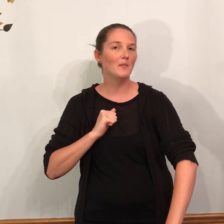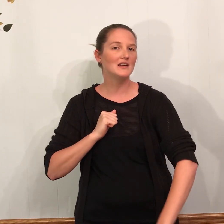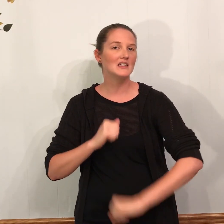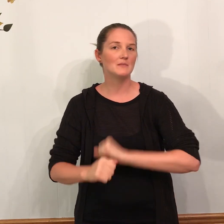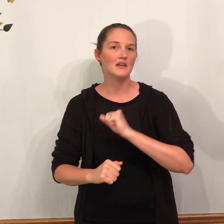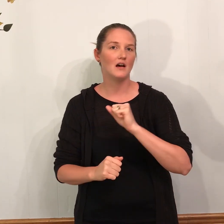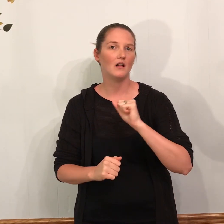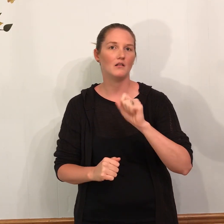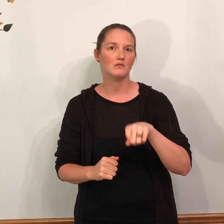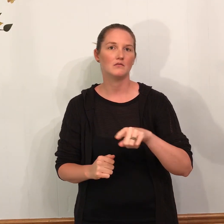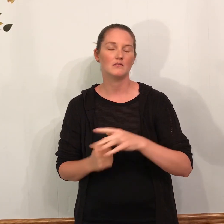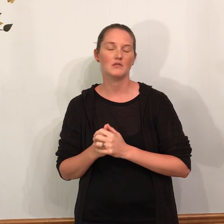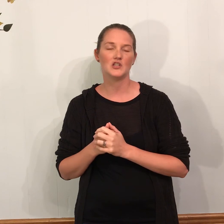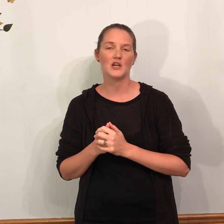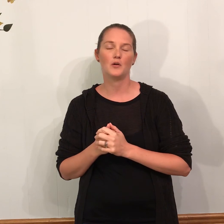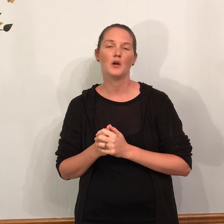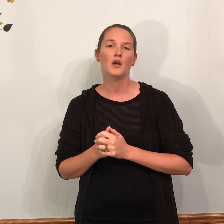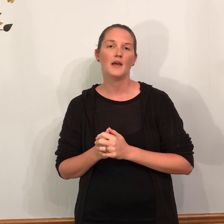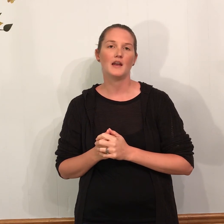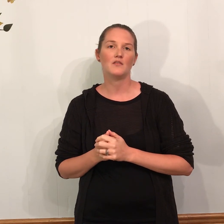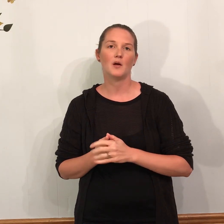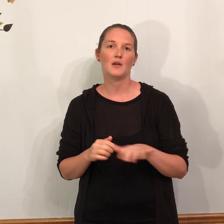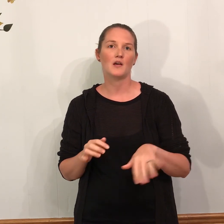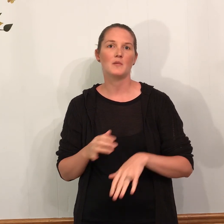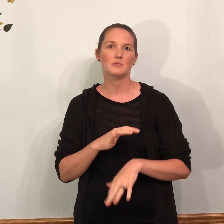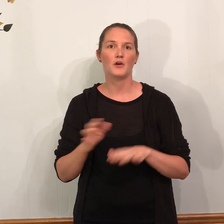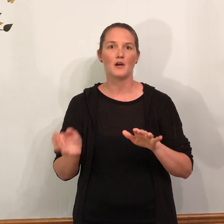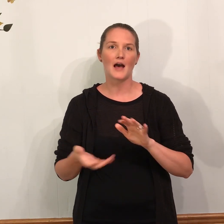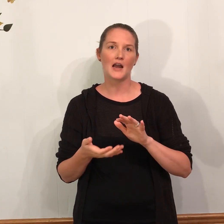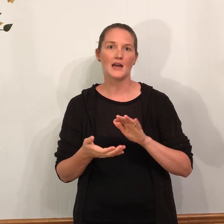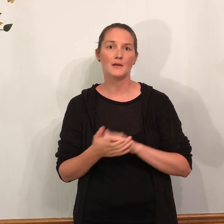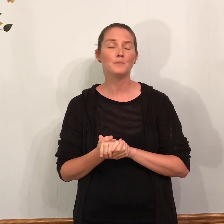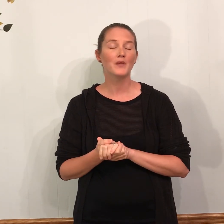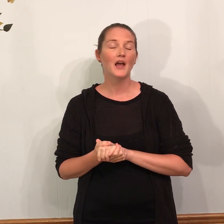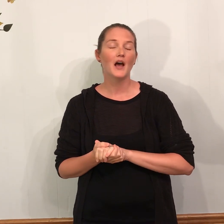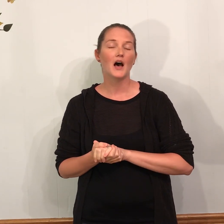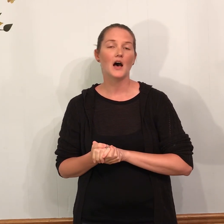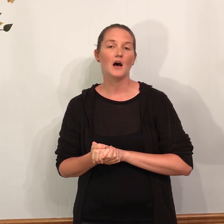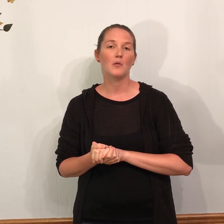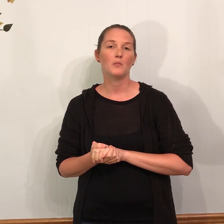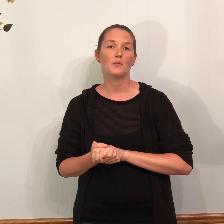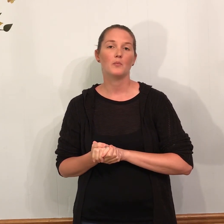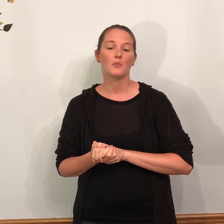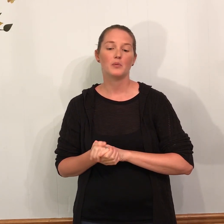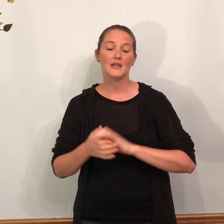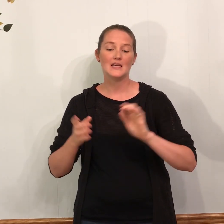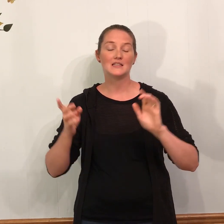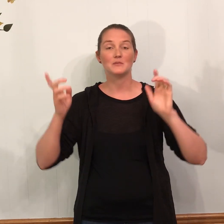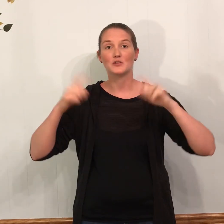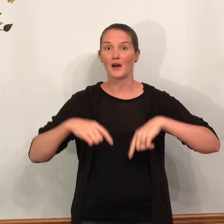Call me. Text me. I'll let you know. And if not. Put it in the comments below. And I'll add it in. Um. Please subscribe.